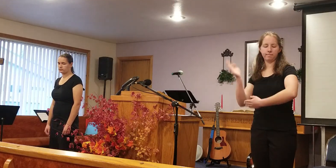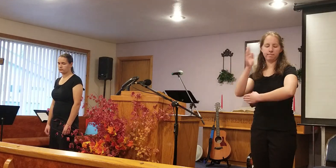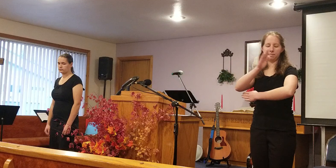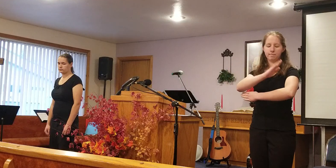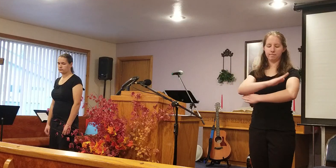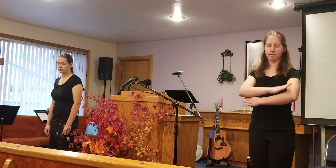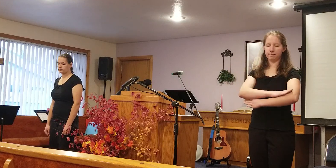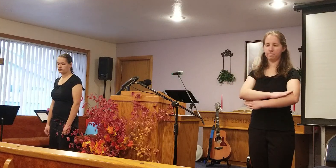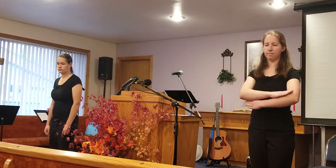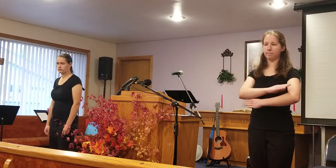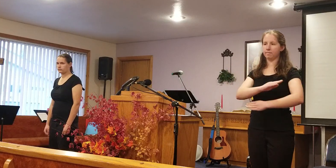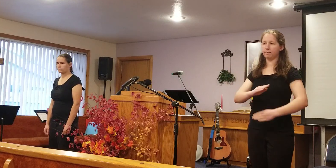long.